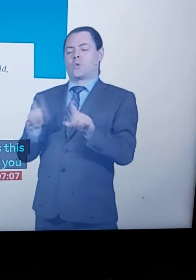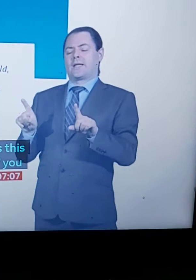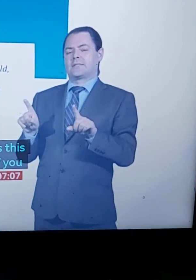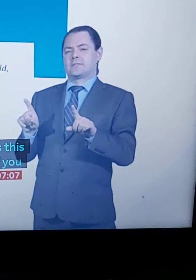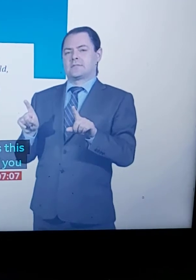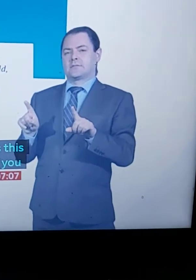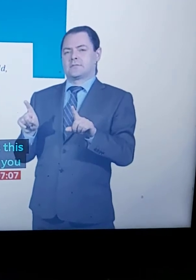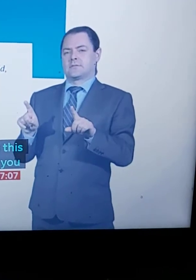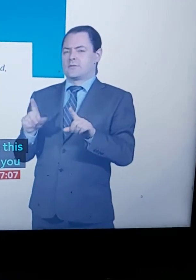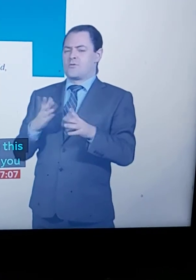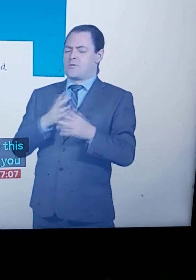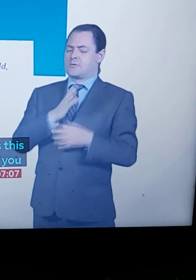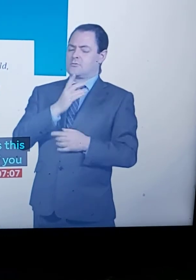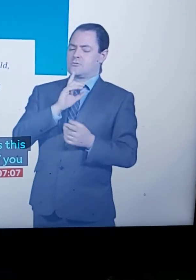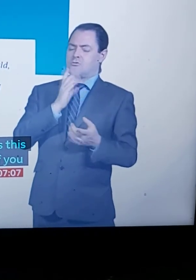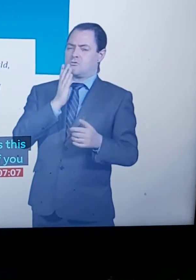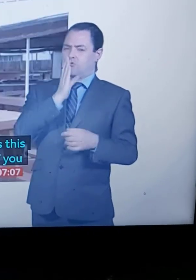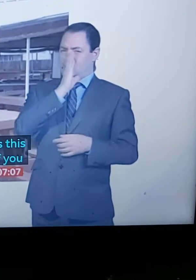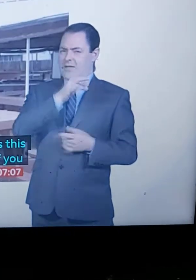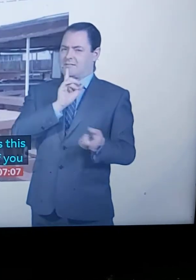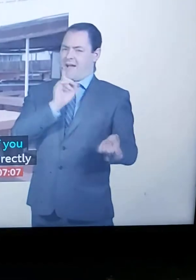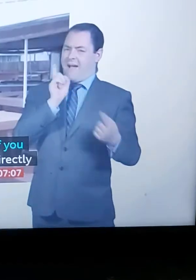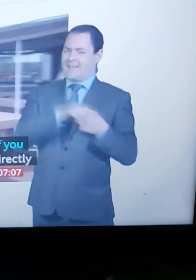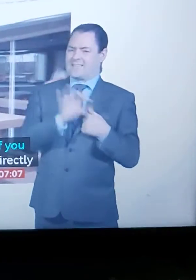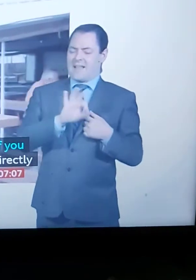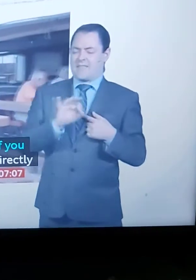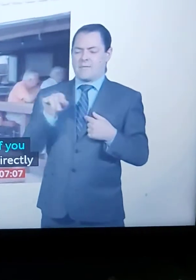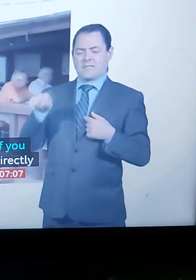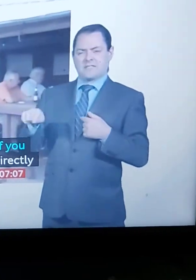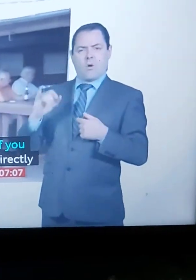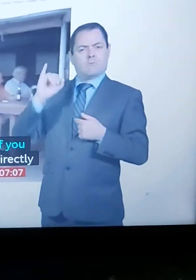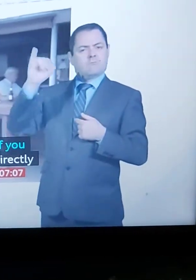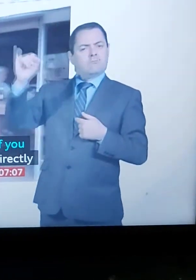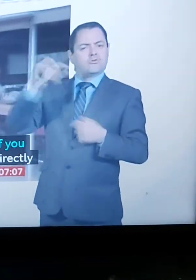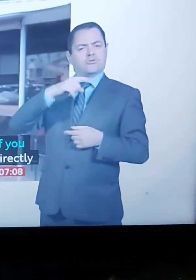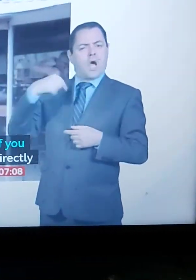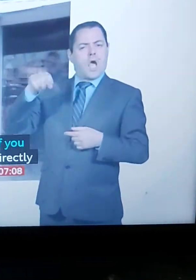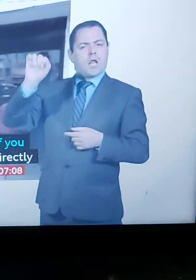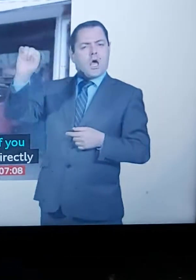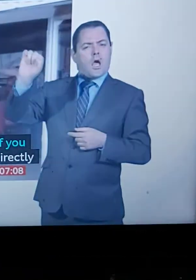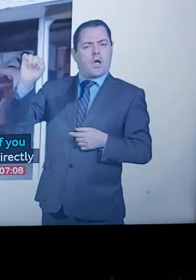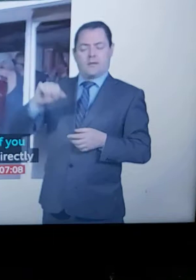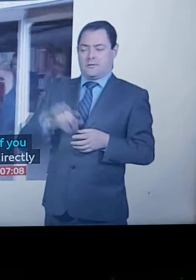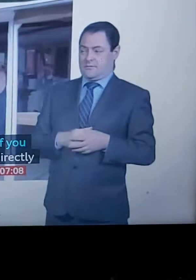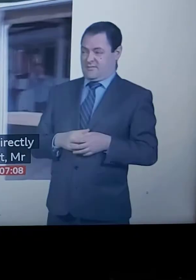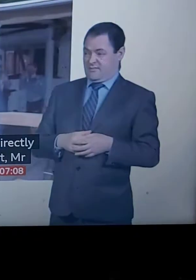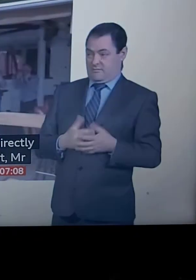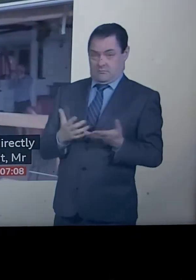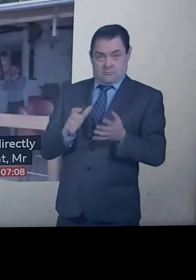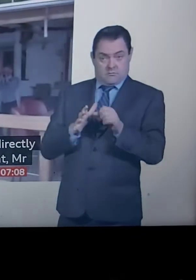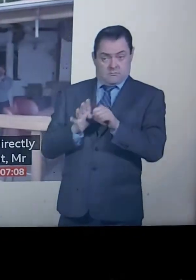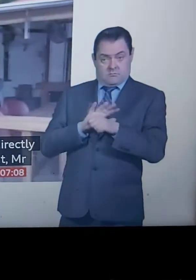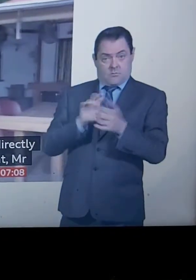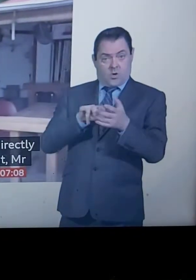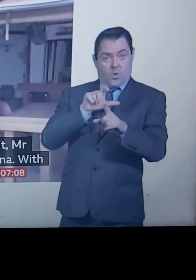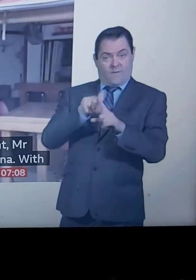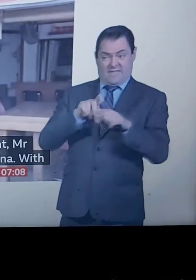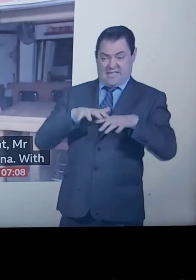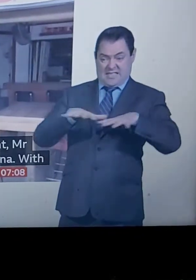Mr. Trump once again blamped China. With no end in sight to the COVID crisis and a holiday weekend approaching, the worst